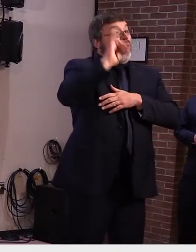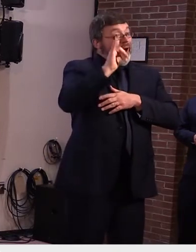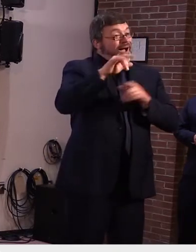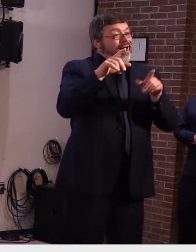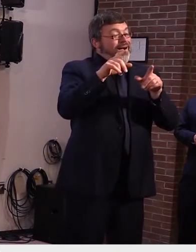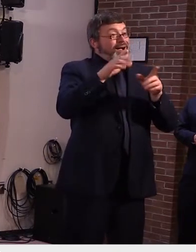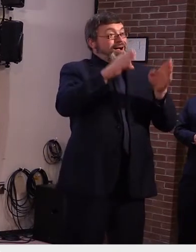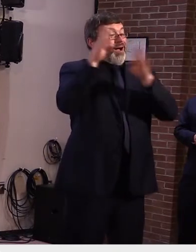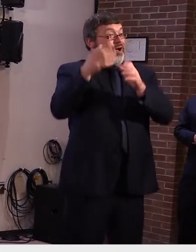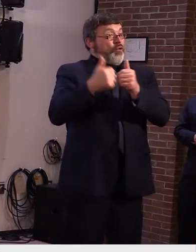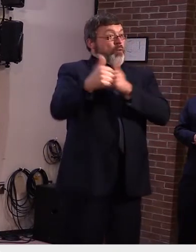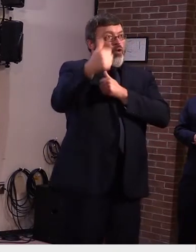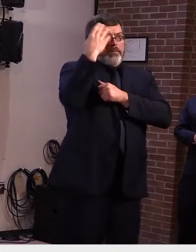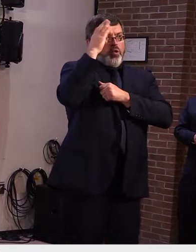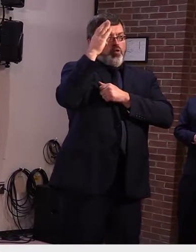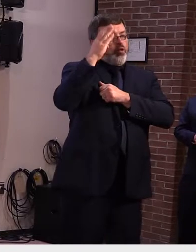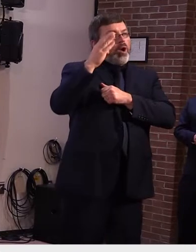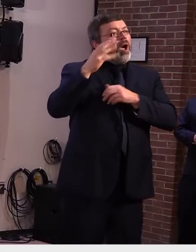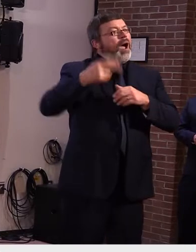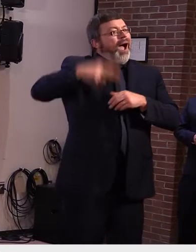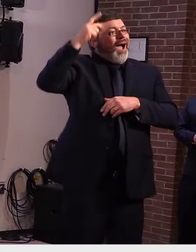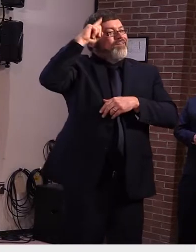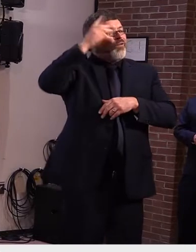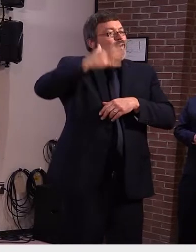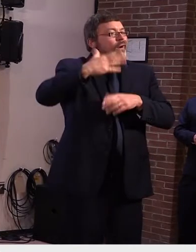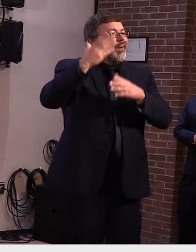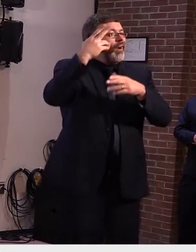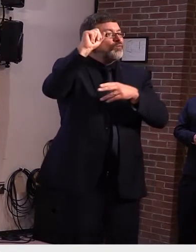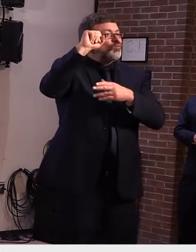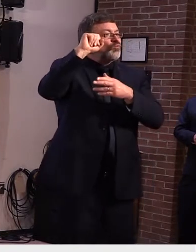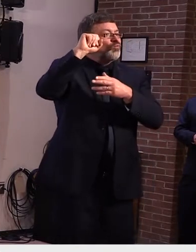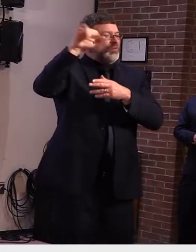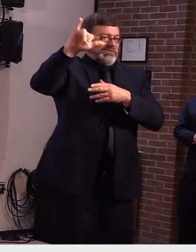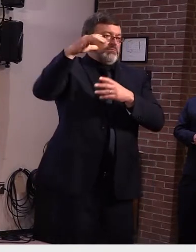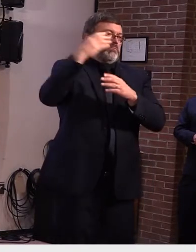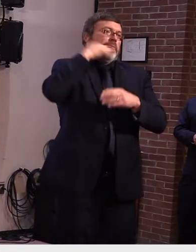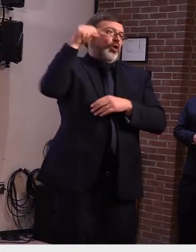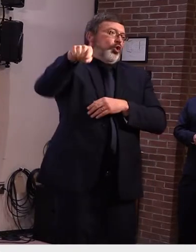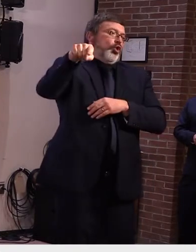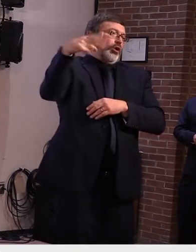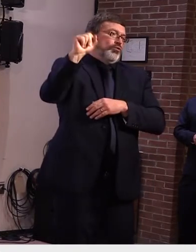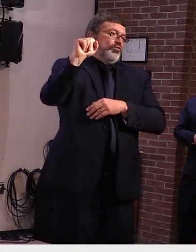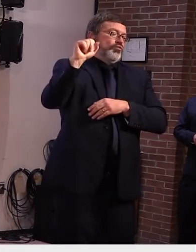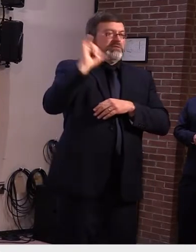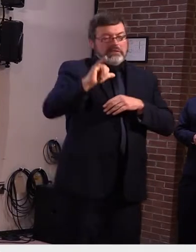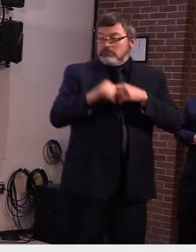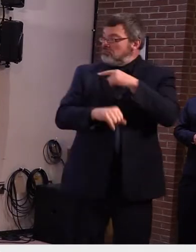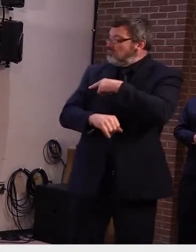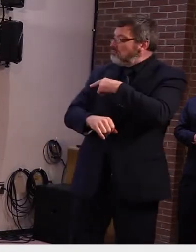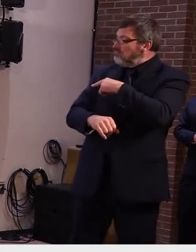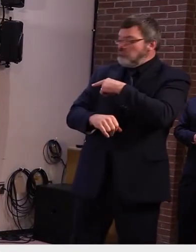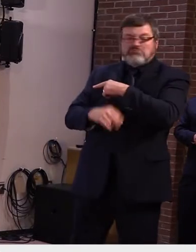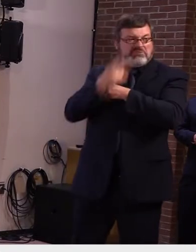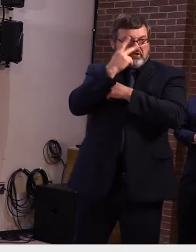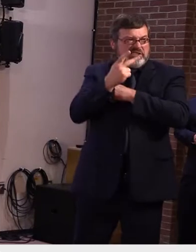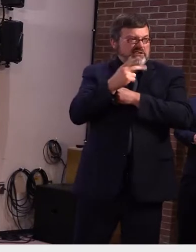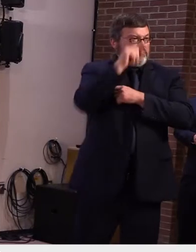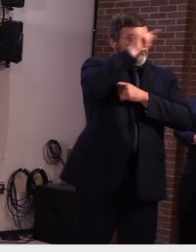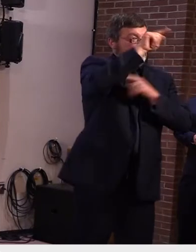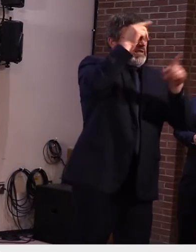report these data on the Agency of Education website going forward and use the data to consider additional guidance for school districts.